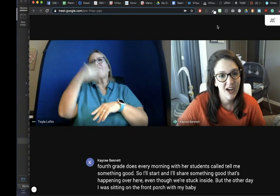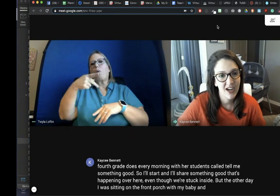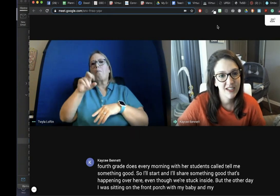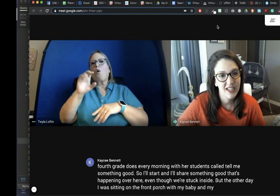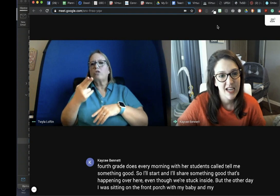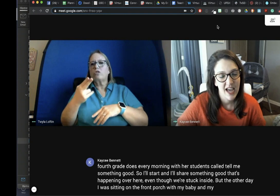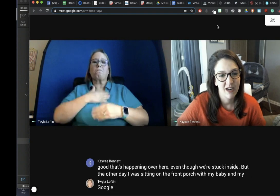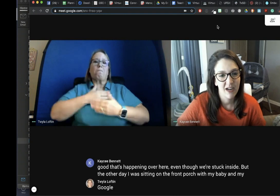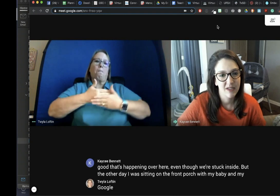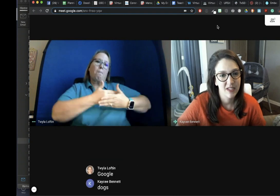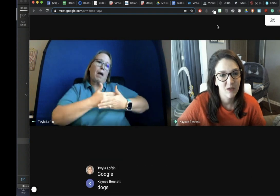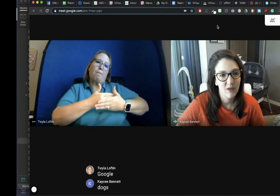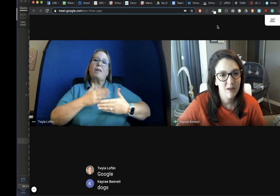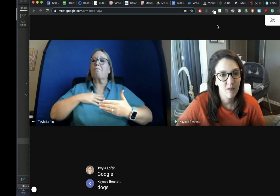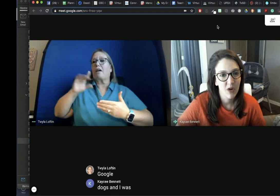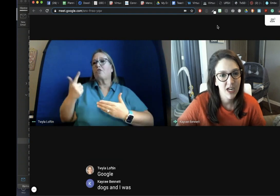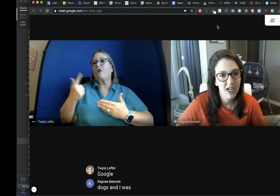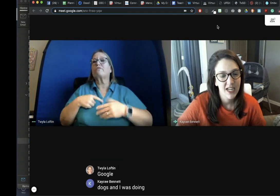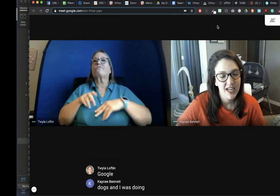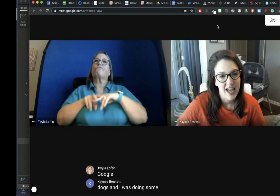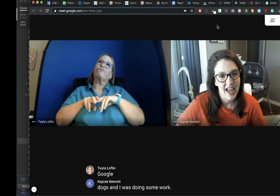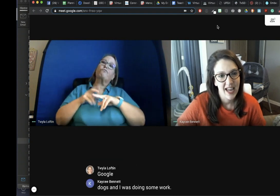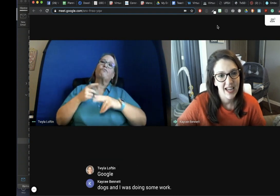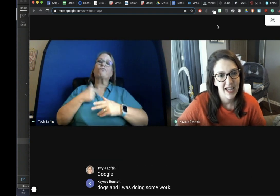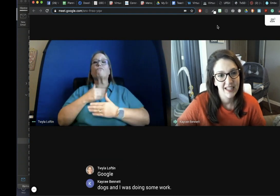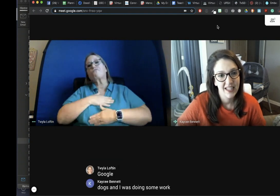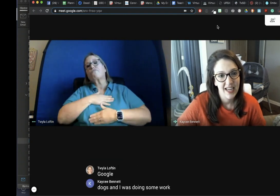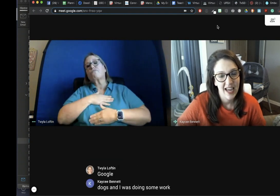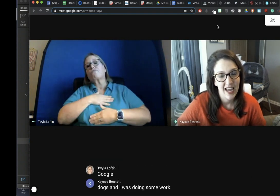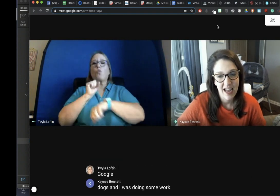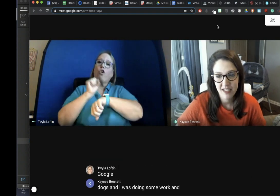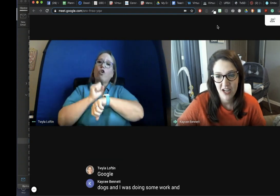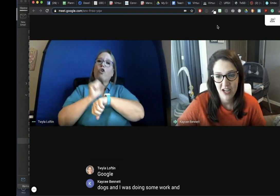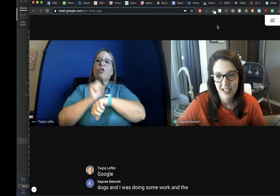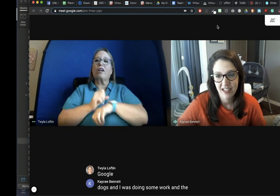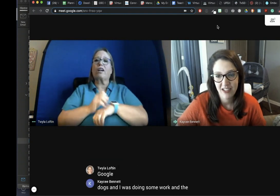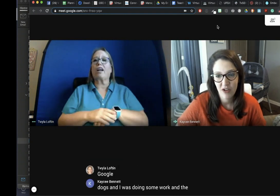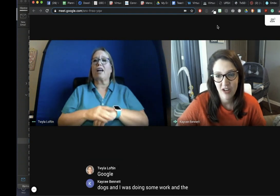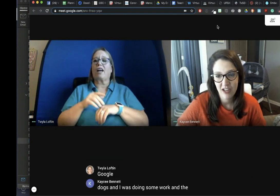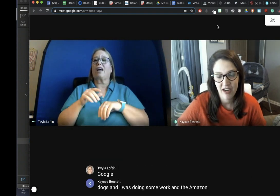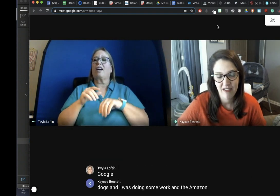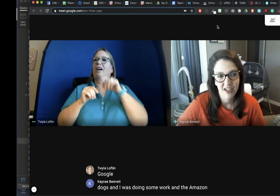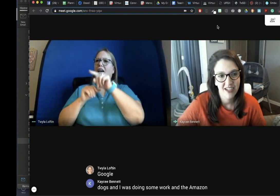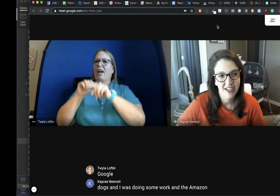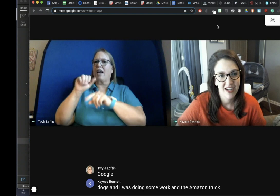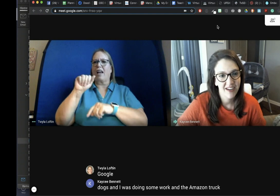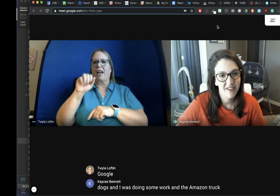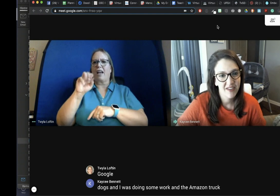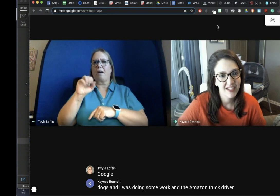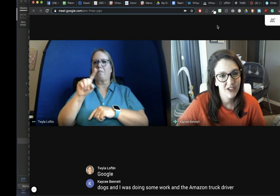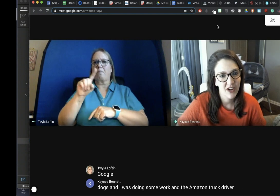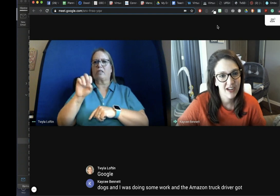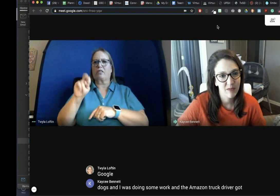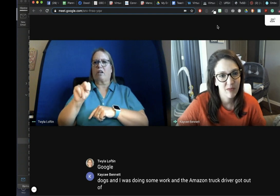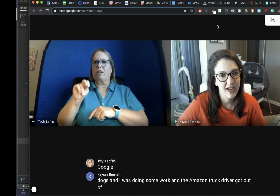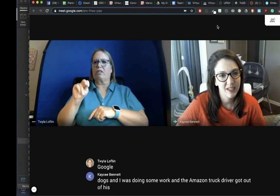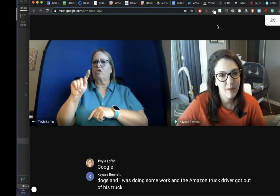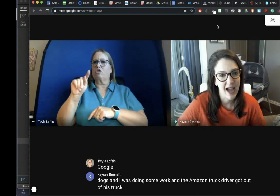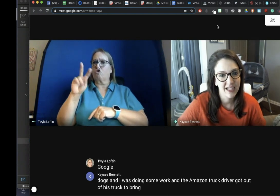and I was doing some work and the Amazon truck driver got out of his truck to bring us a package.